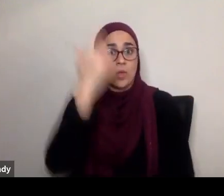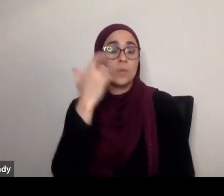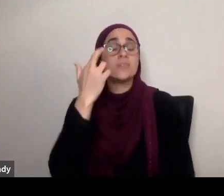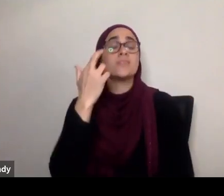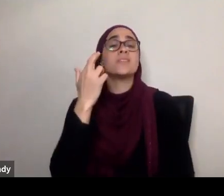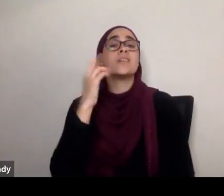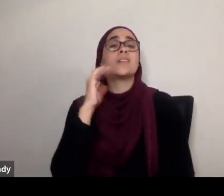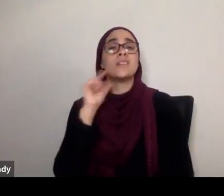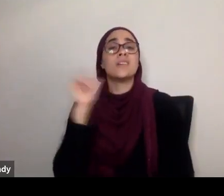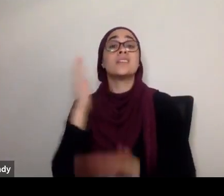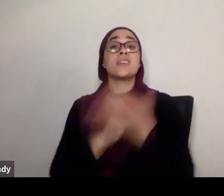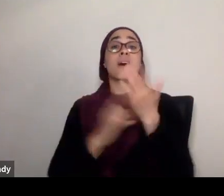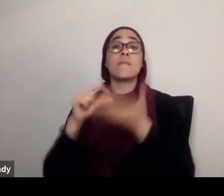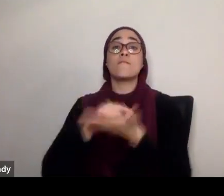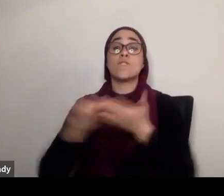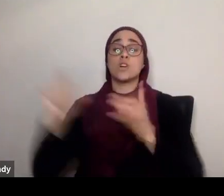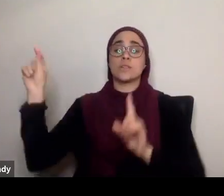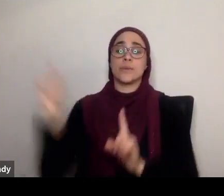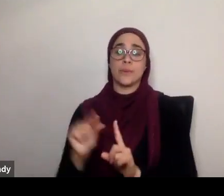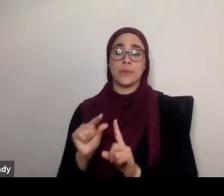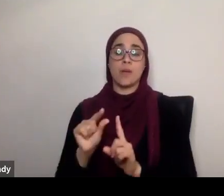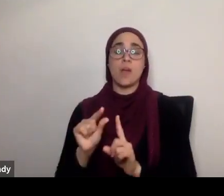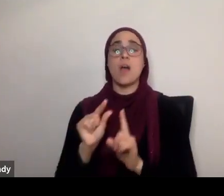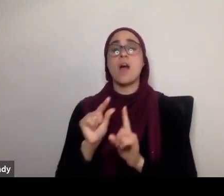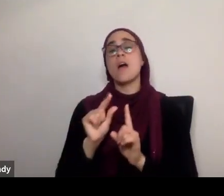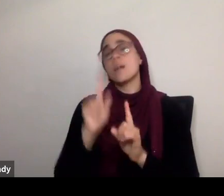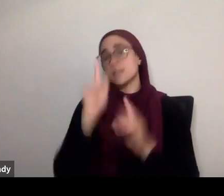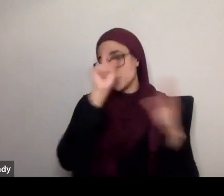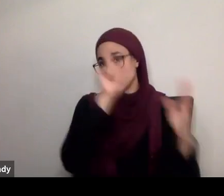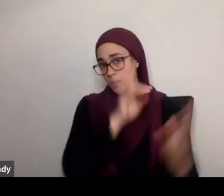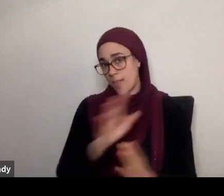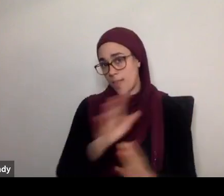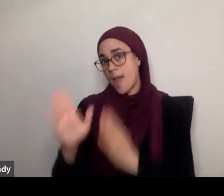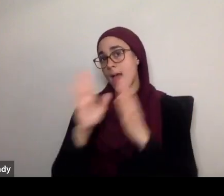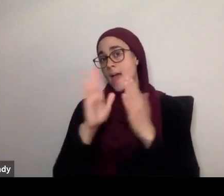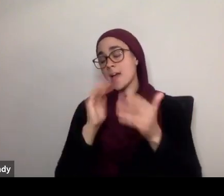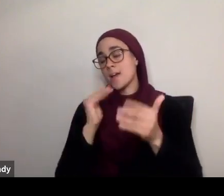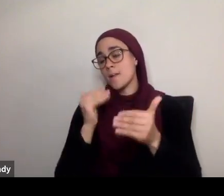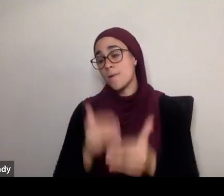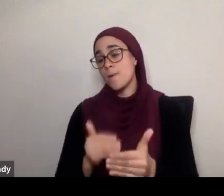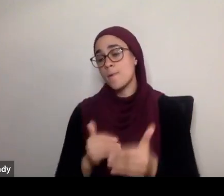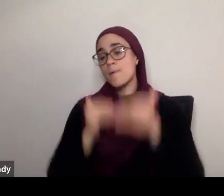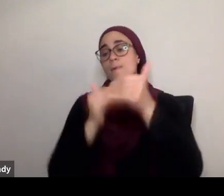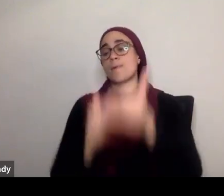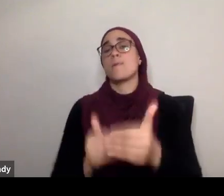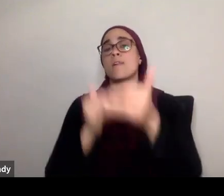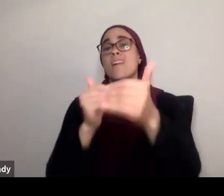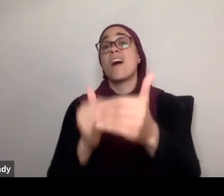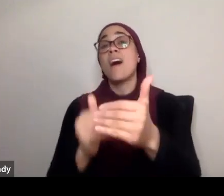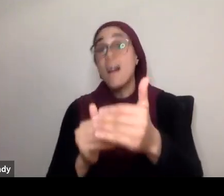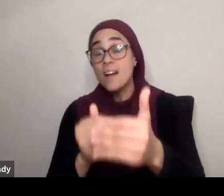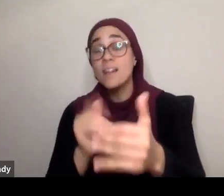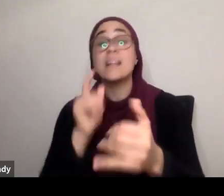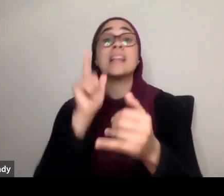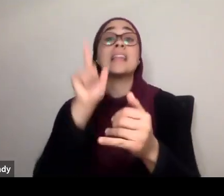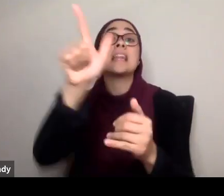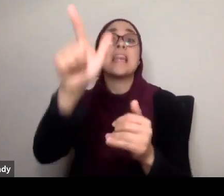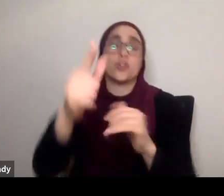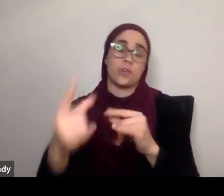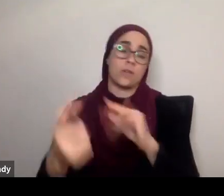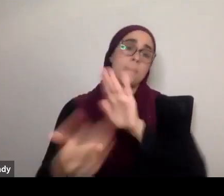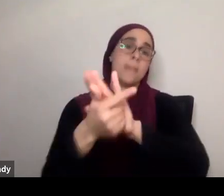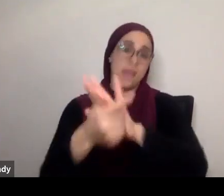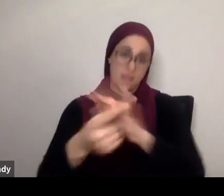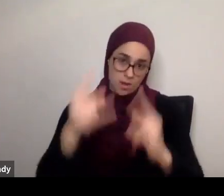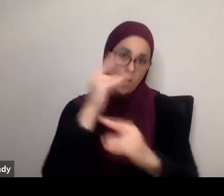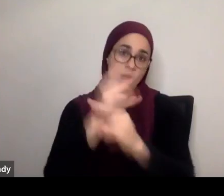So the Quran came to strategically ban alcohol over phases of time, over phases of time. Allah subhanahu